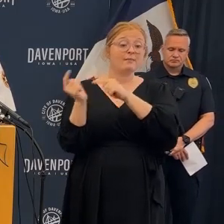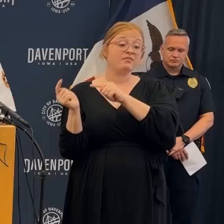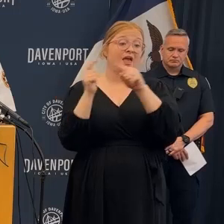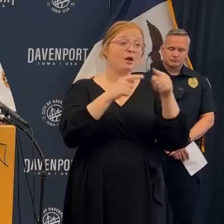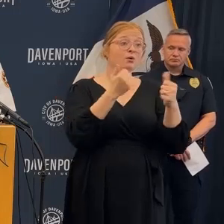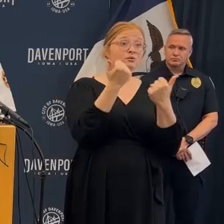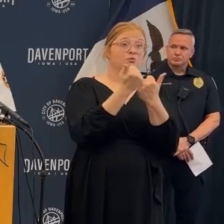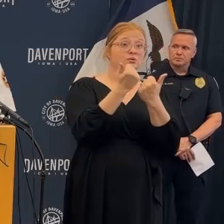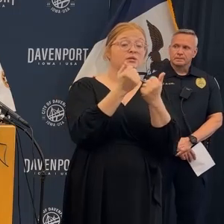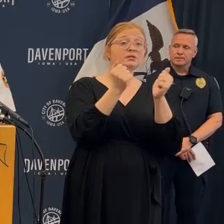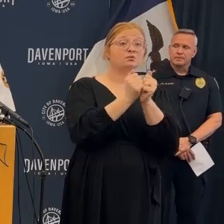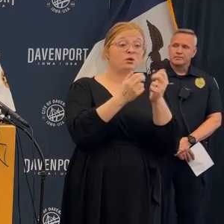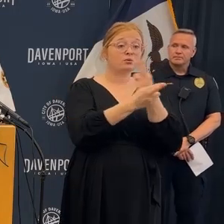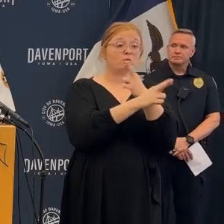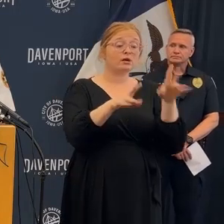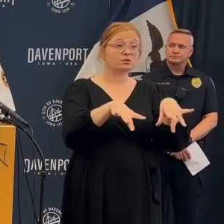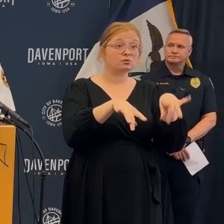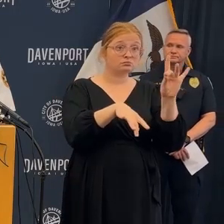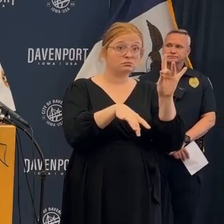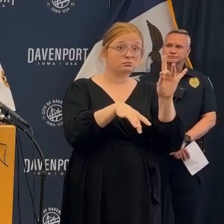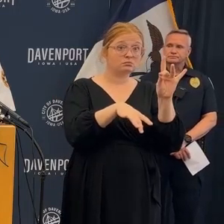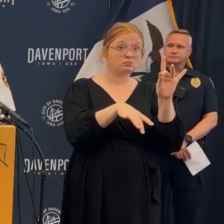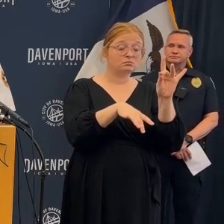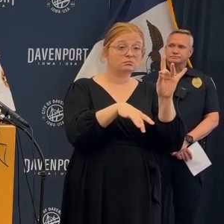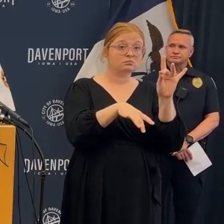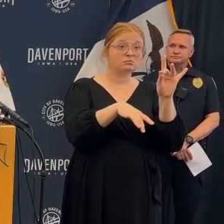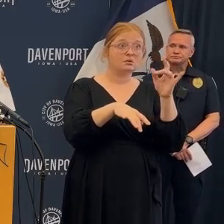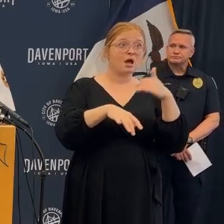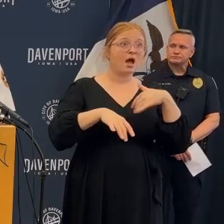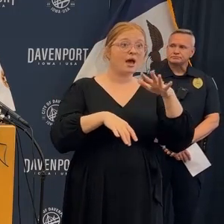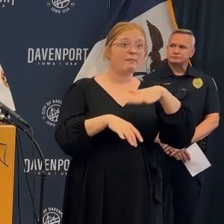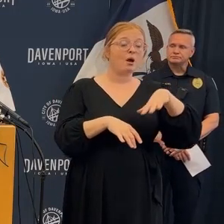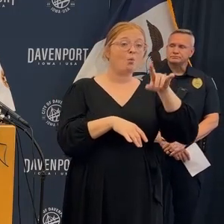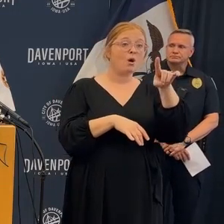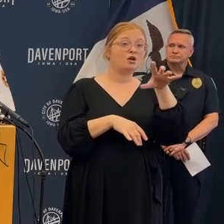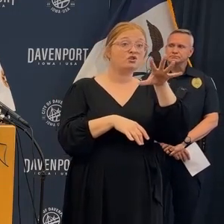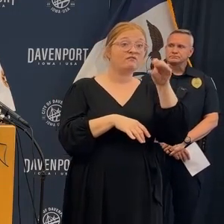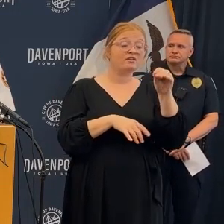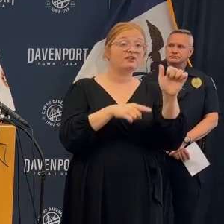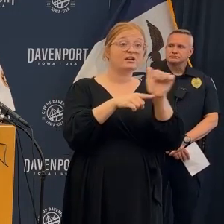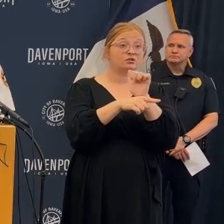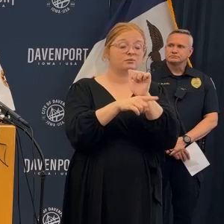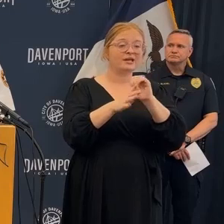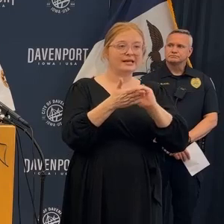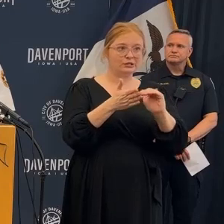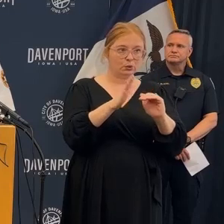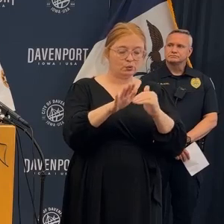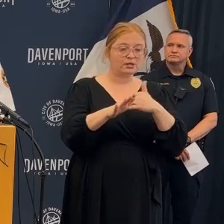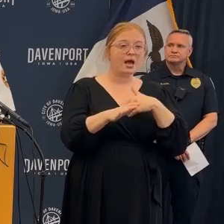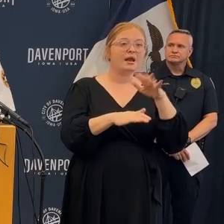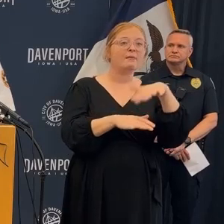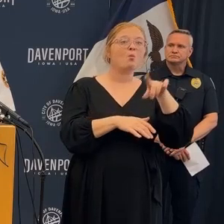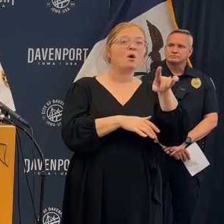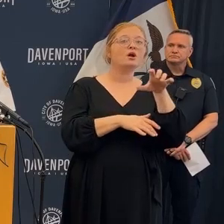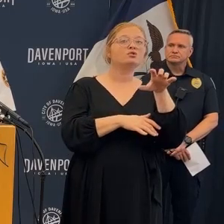team, and they responded to the scene to assist with rescue operations. We had over 150 trained